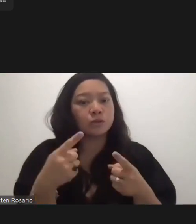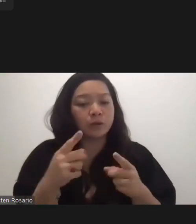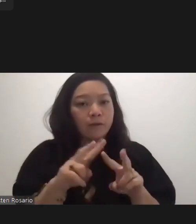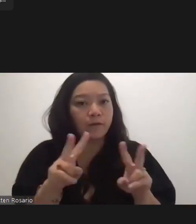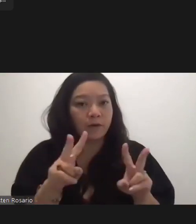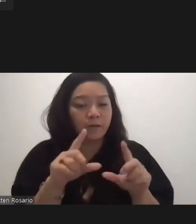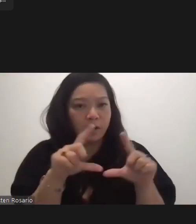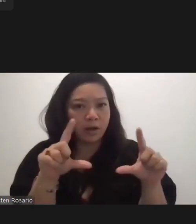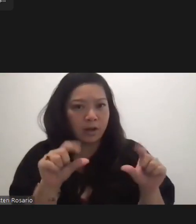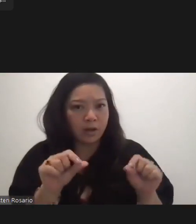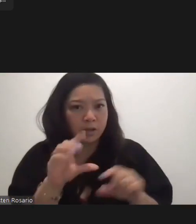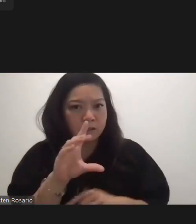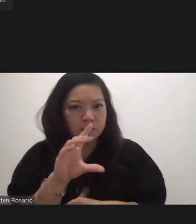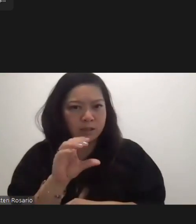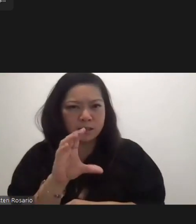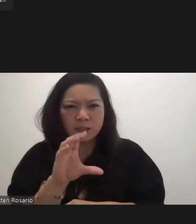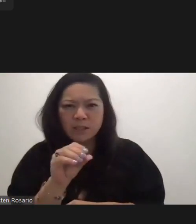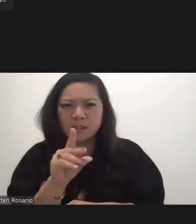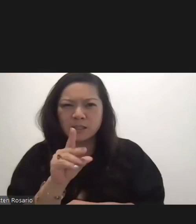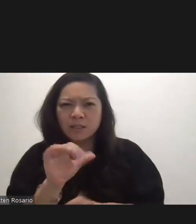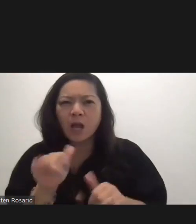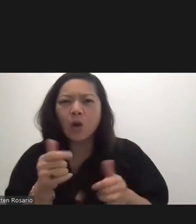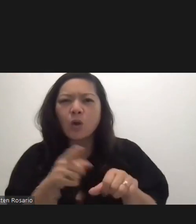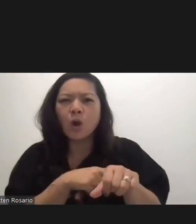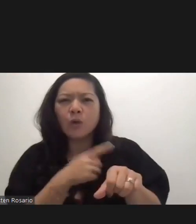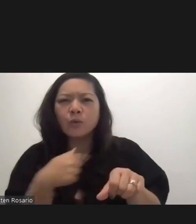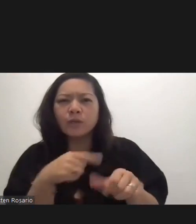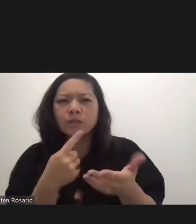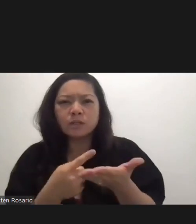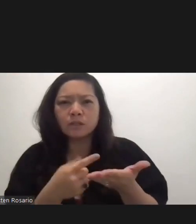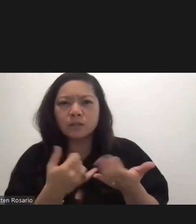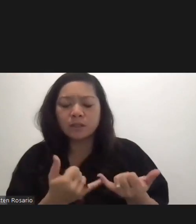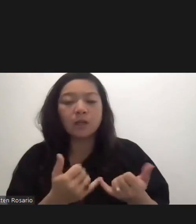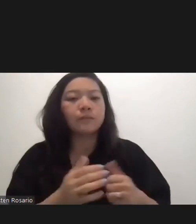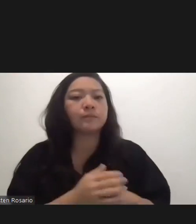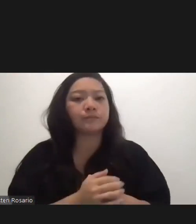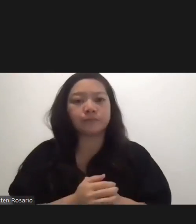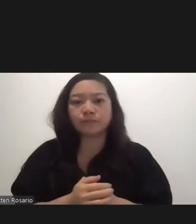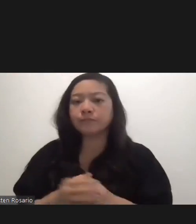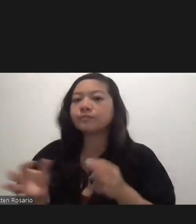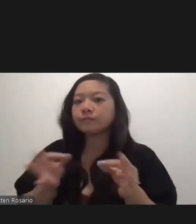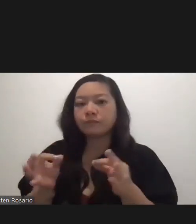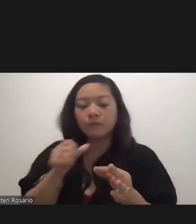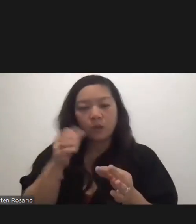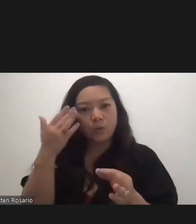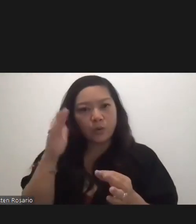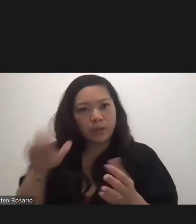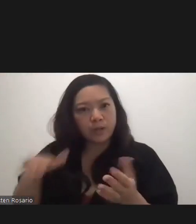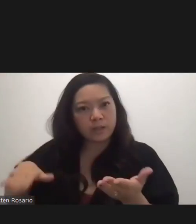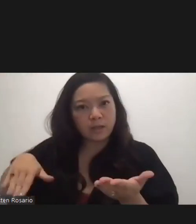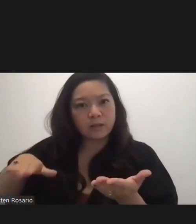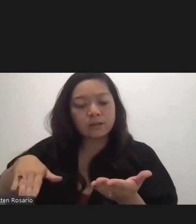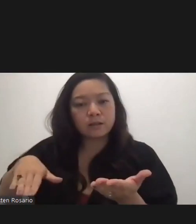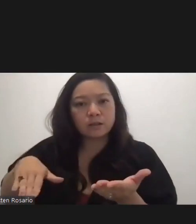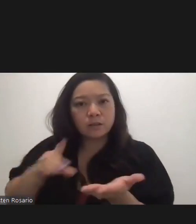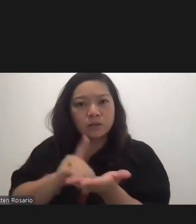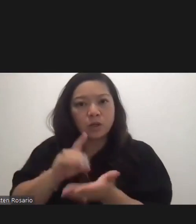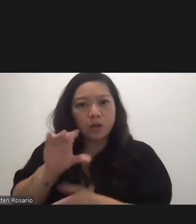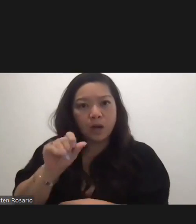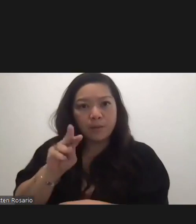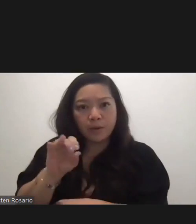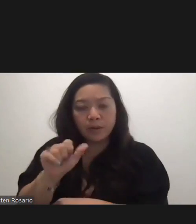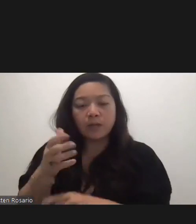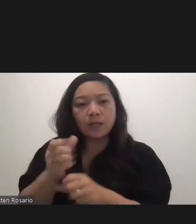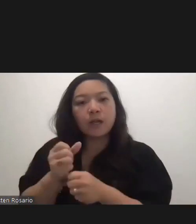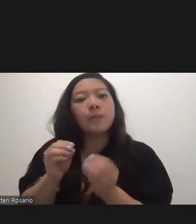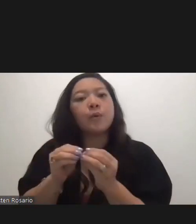How long are we talking about? Again, that's a detail that is unknown at this time. And once that we get more experience,